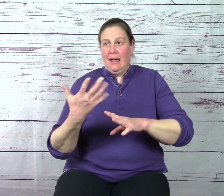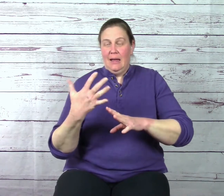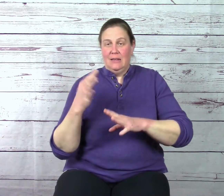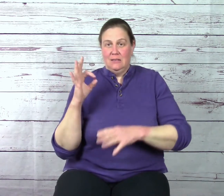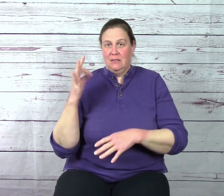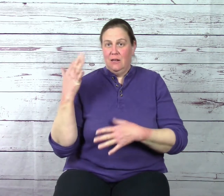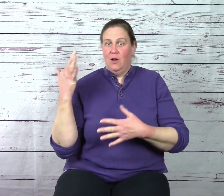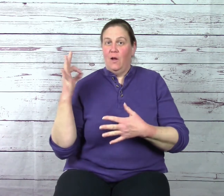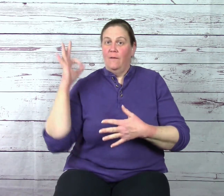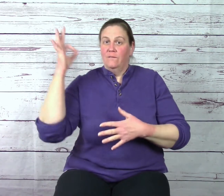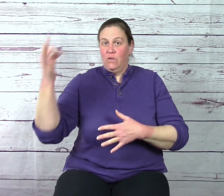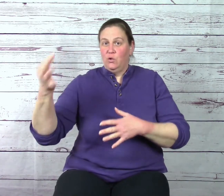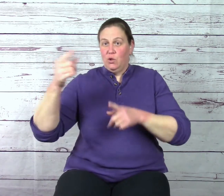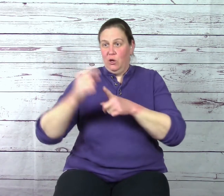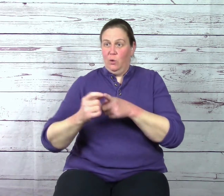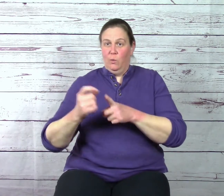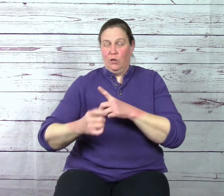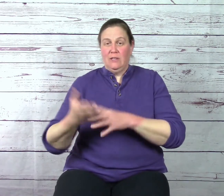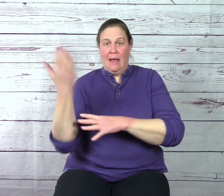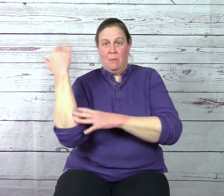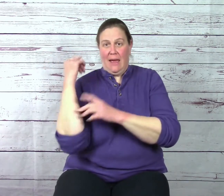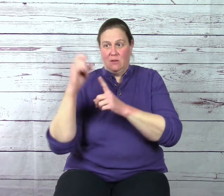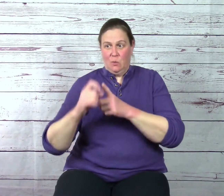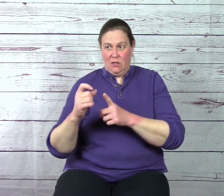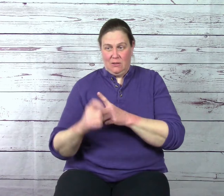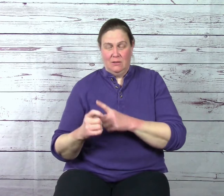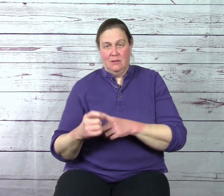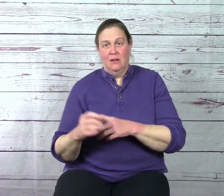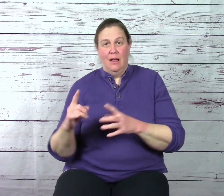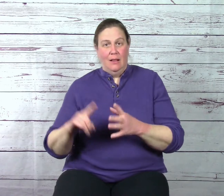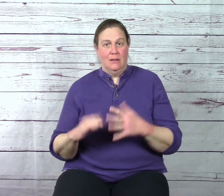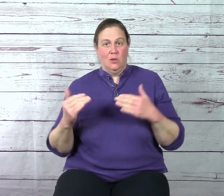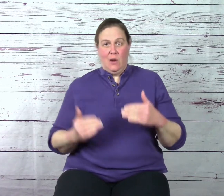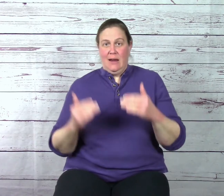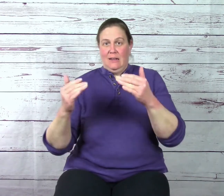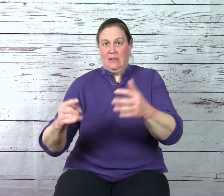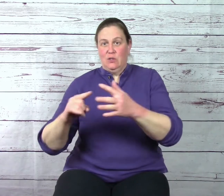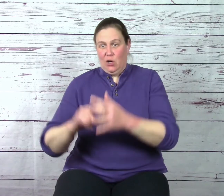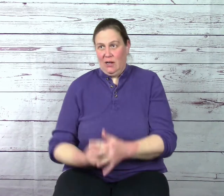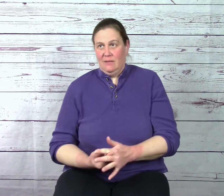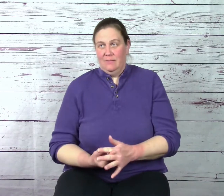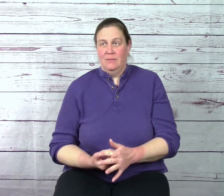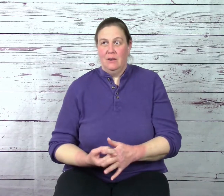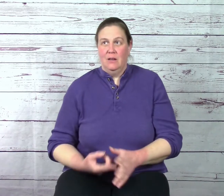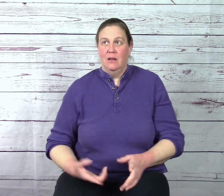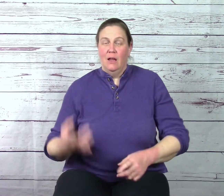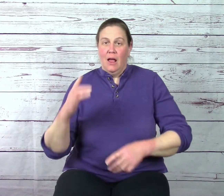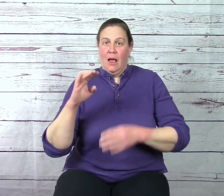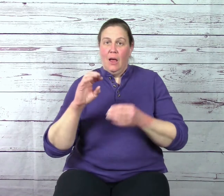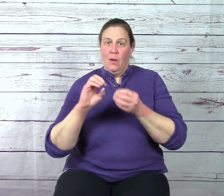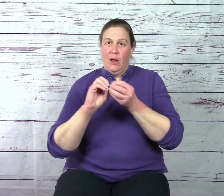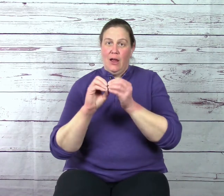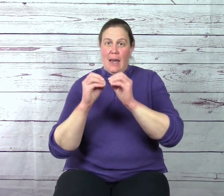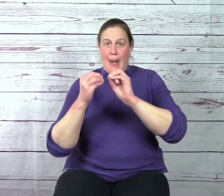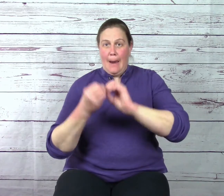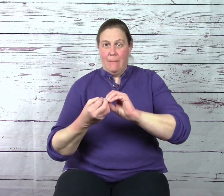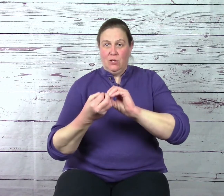and two true words and task words. Let's go ahead and get started. All right, numbers.